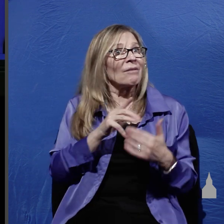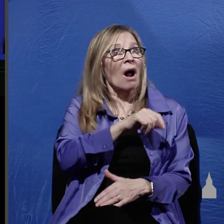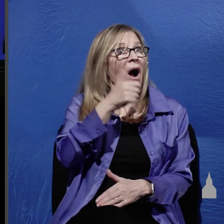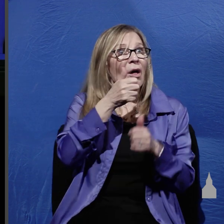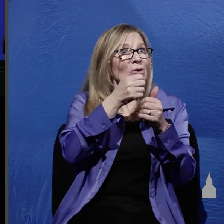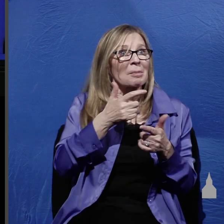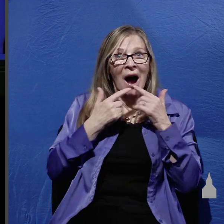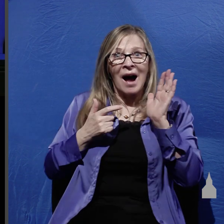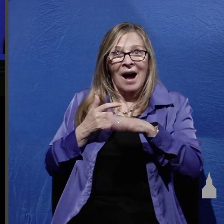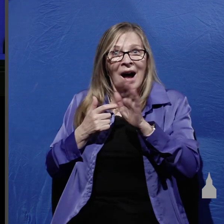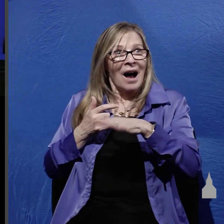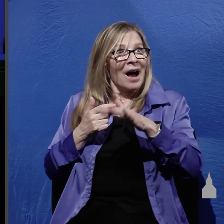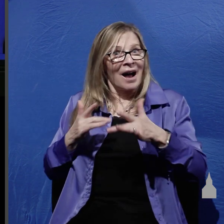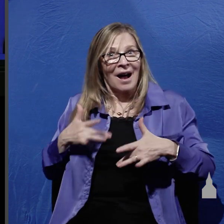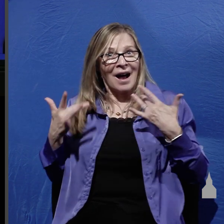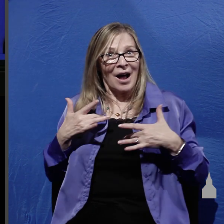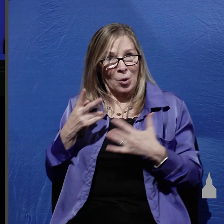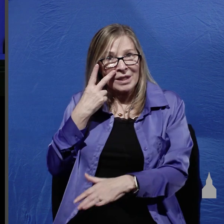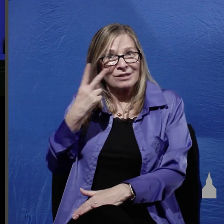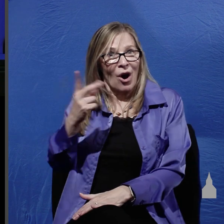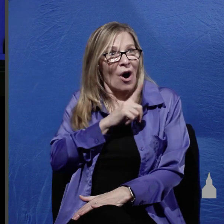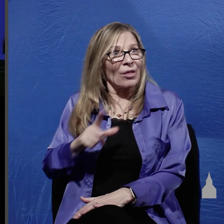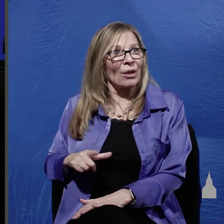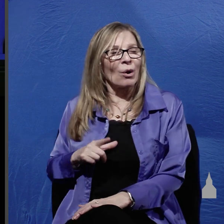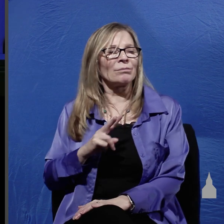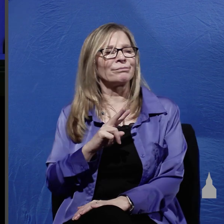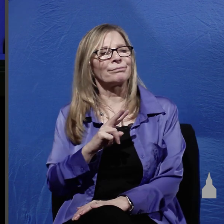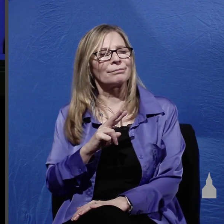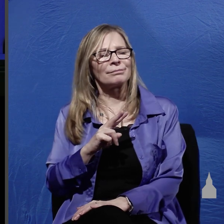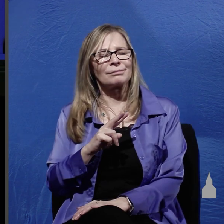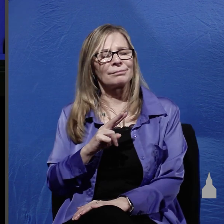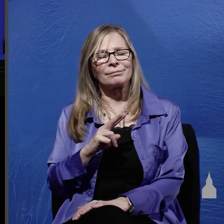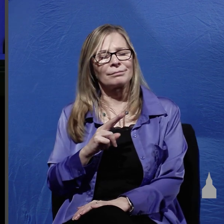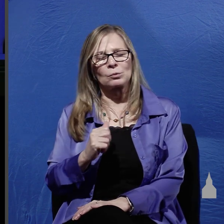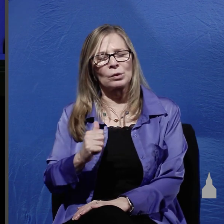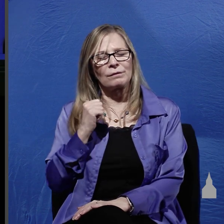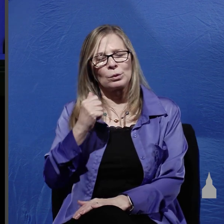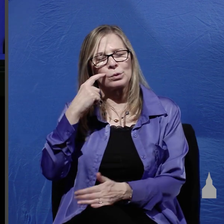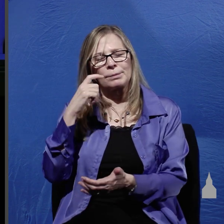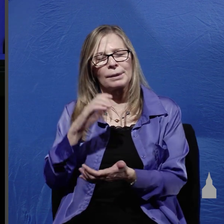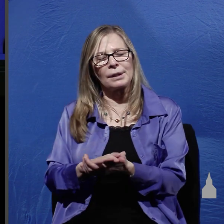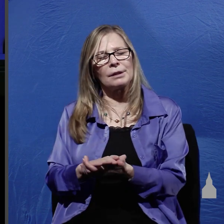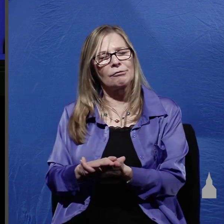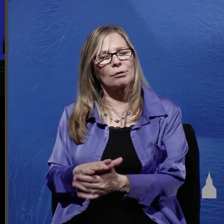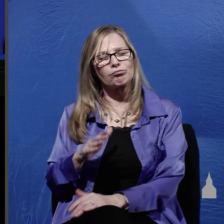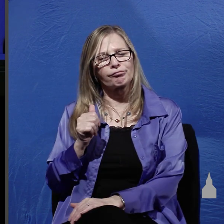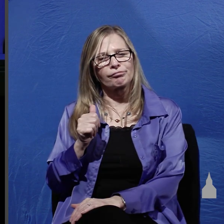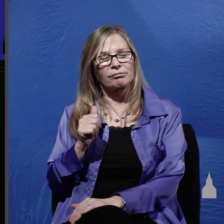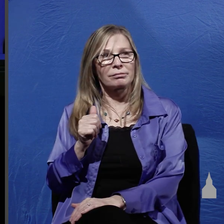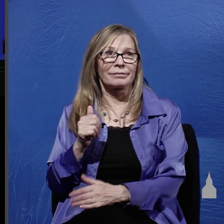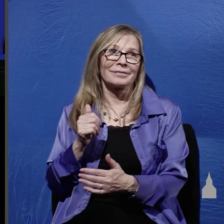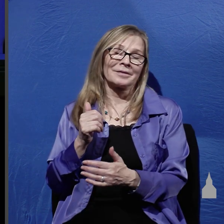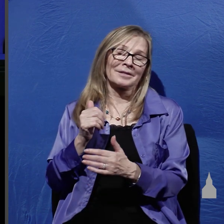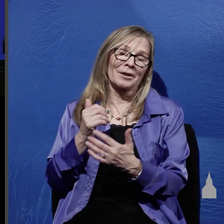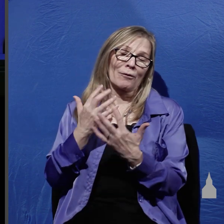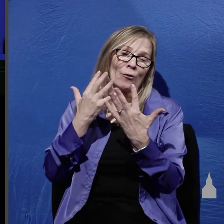Thomas we've seen the Lord he refuses to believe them thus gaining forever the negative nickname